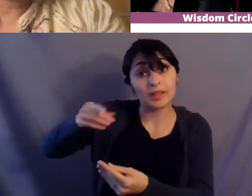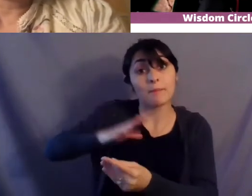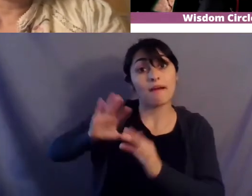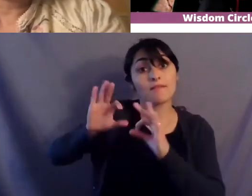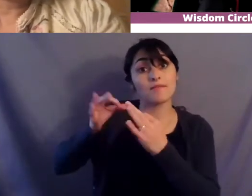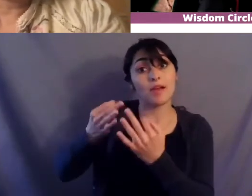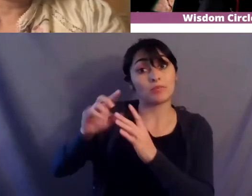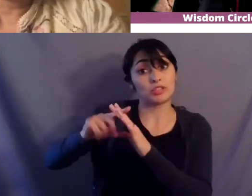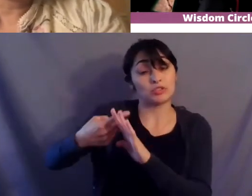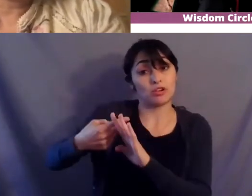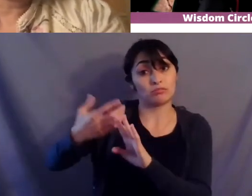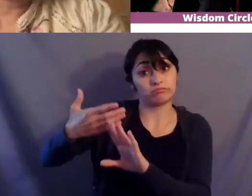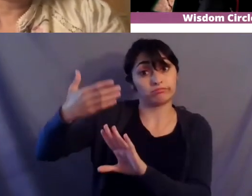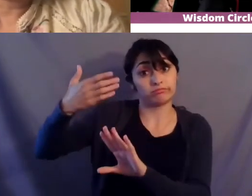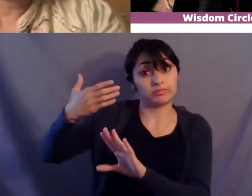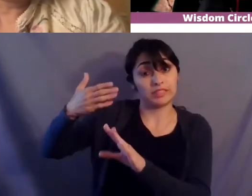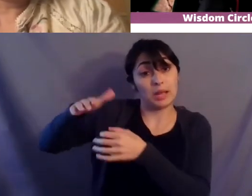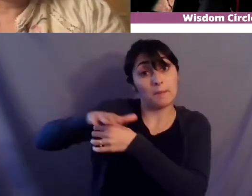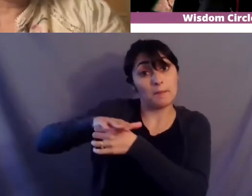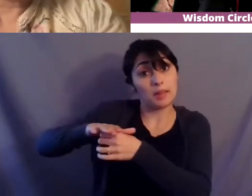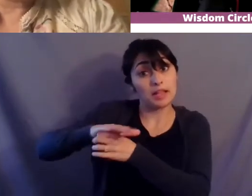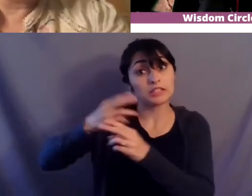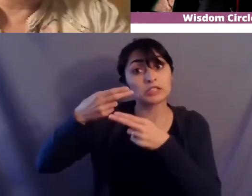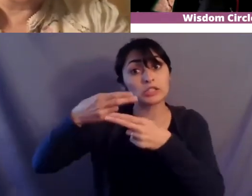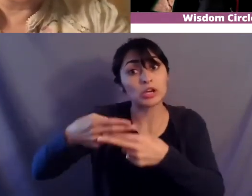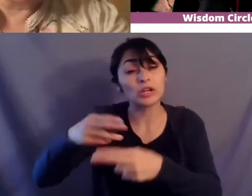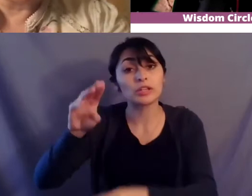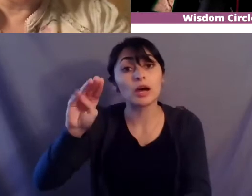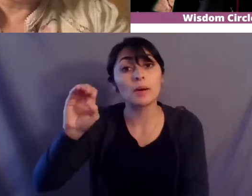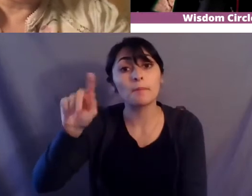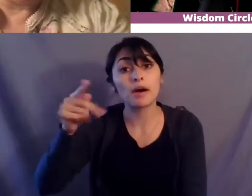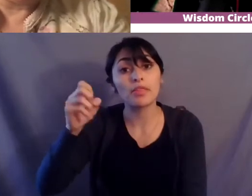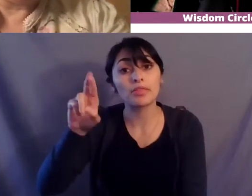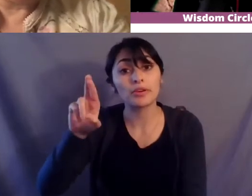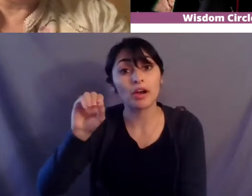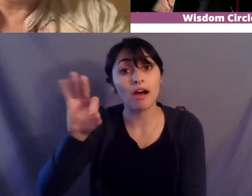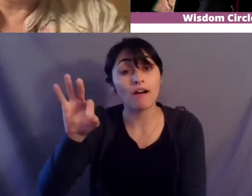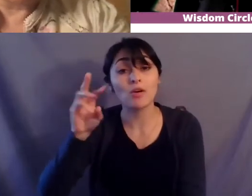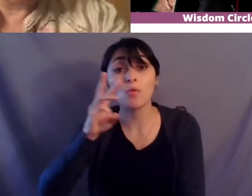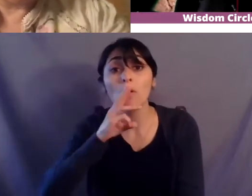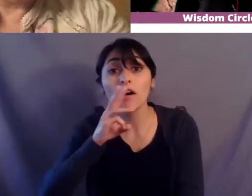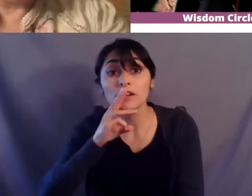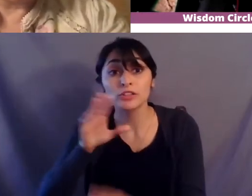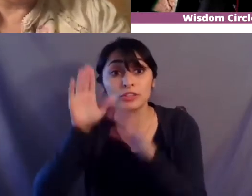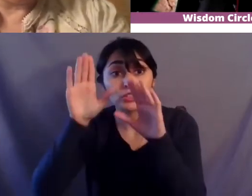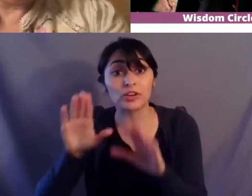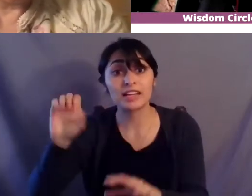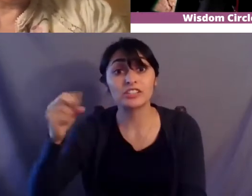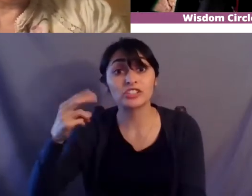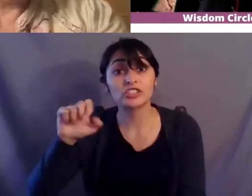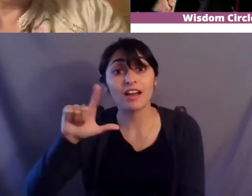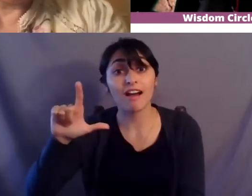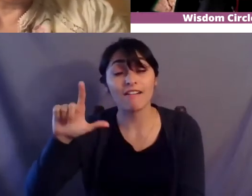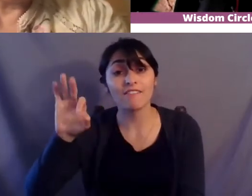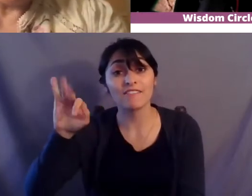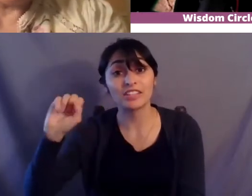in a place that's called the mother of waters the great shellfish bay that's known as